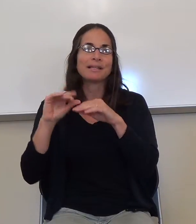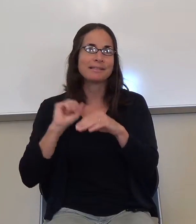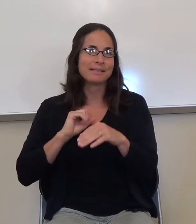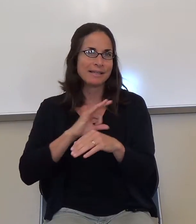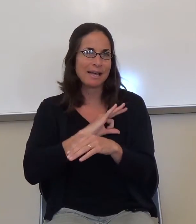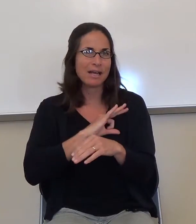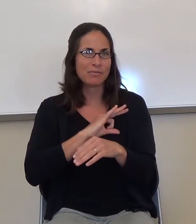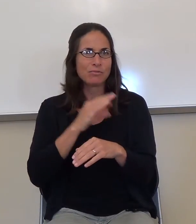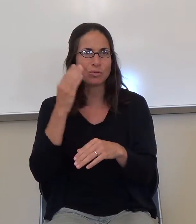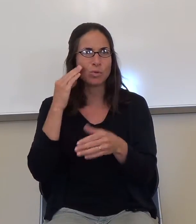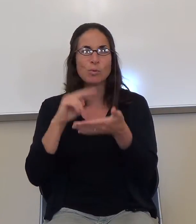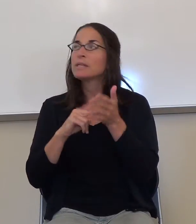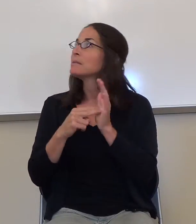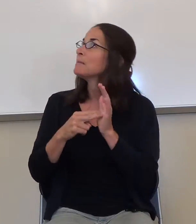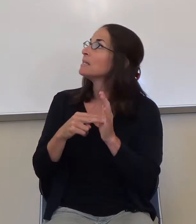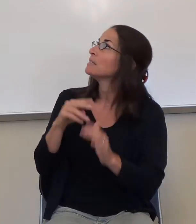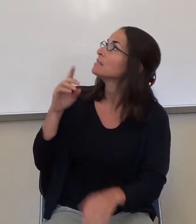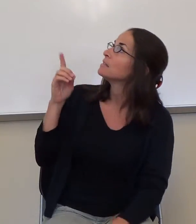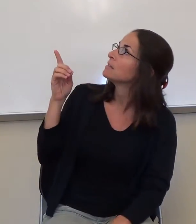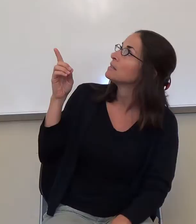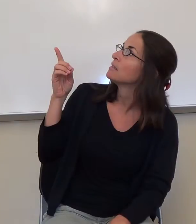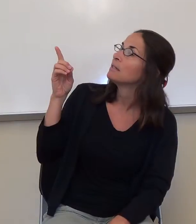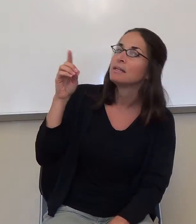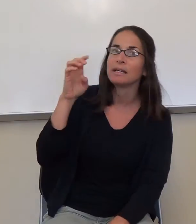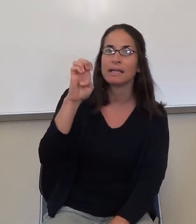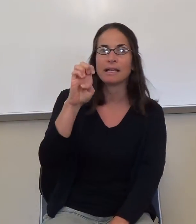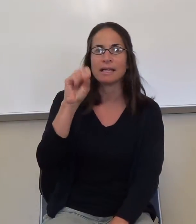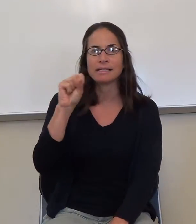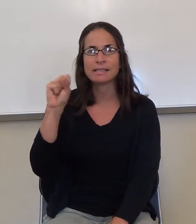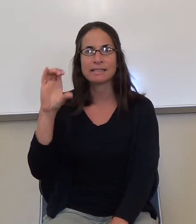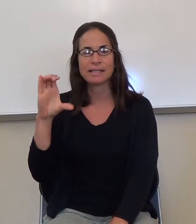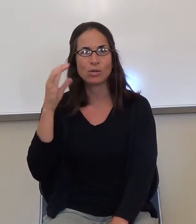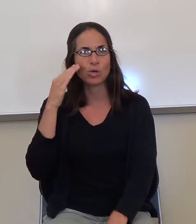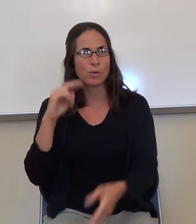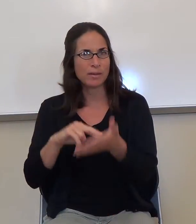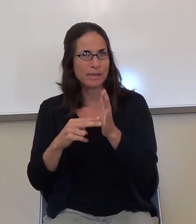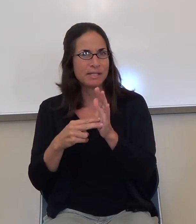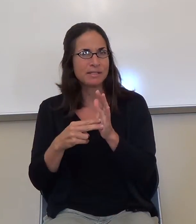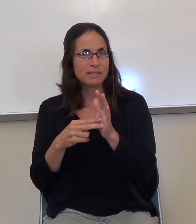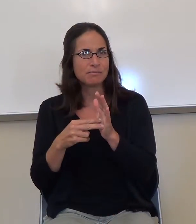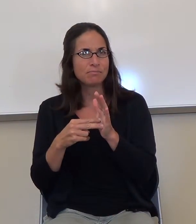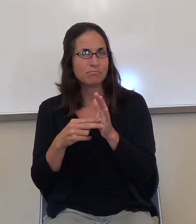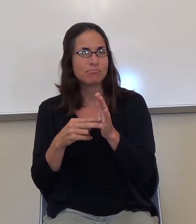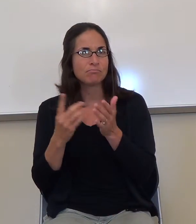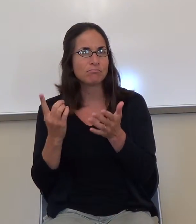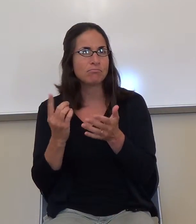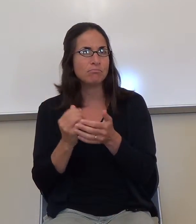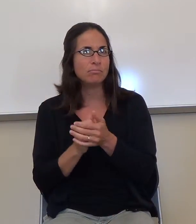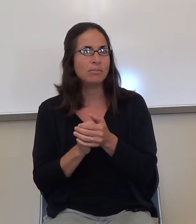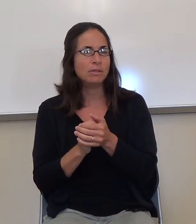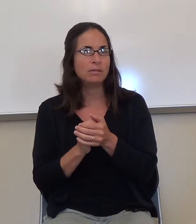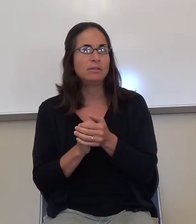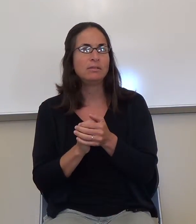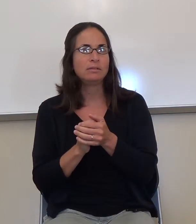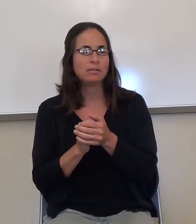what this stands for? What does that mean? This is, this is what we, you would either call it, kind of a,